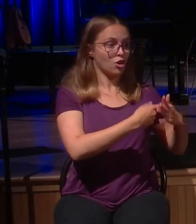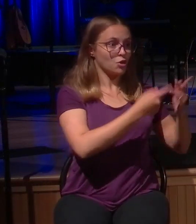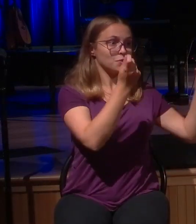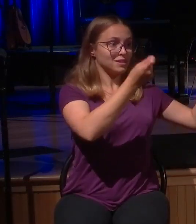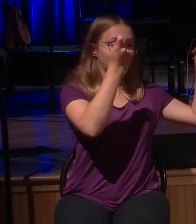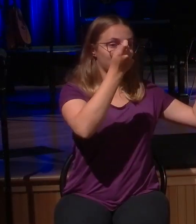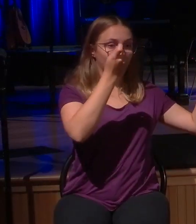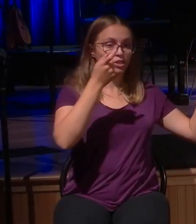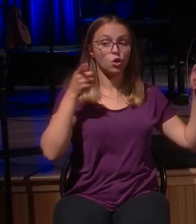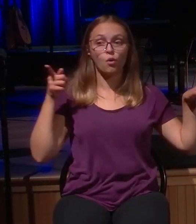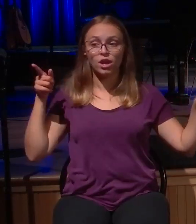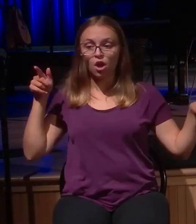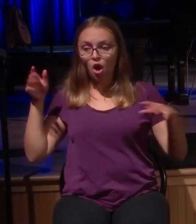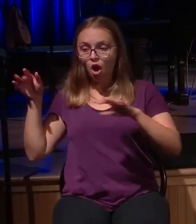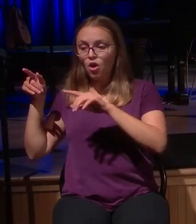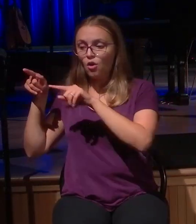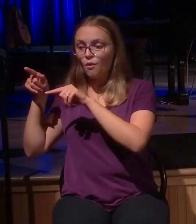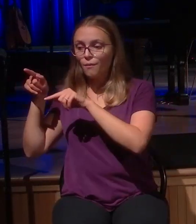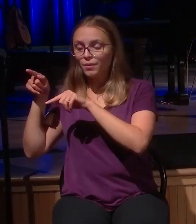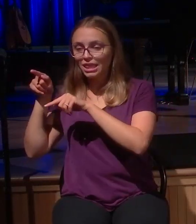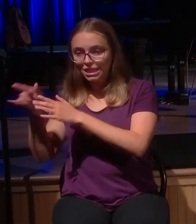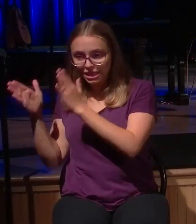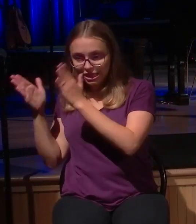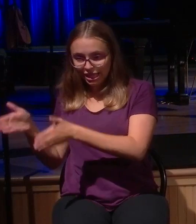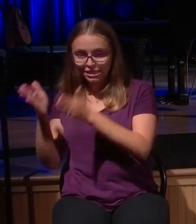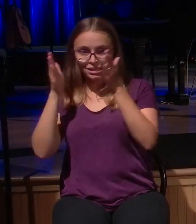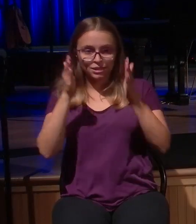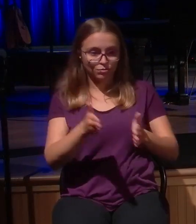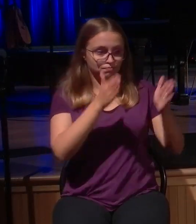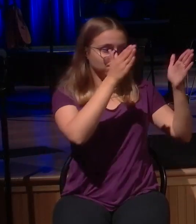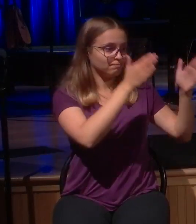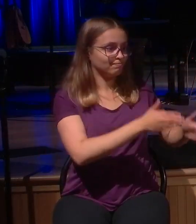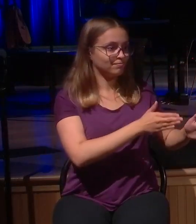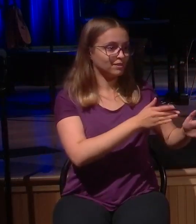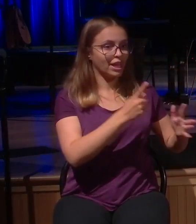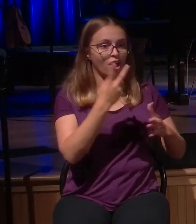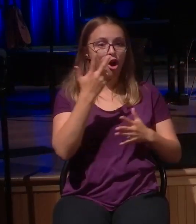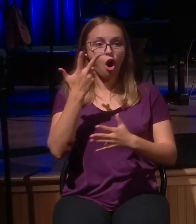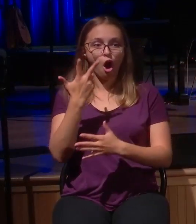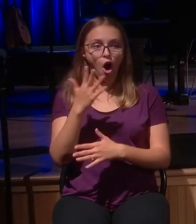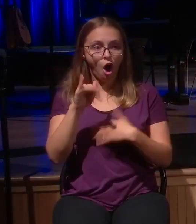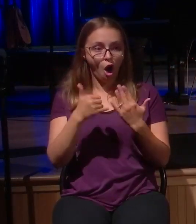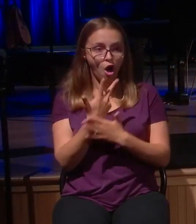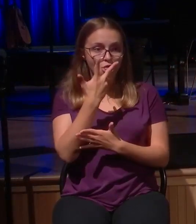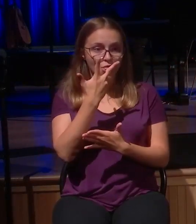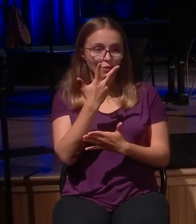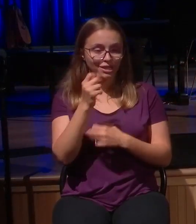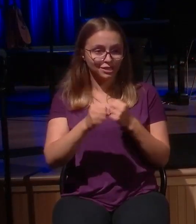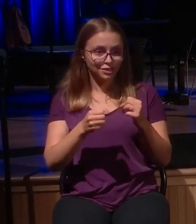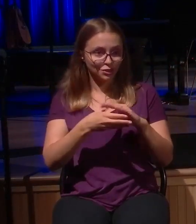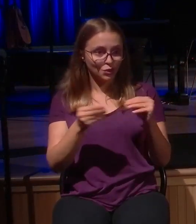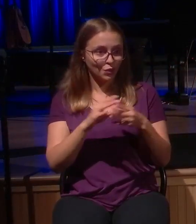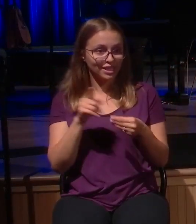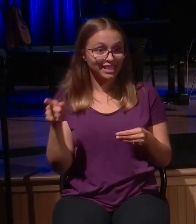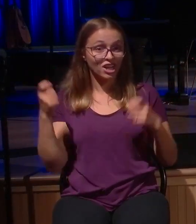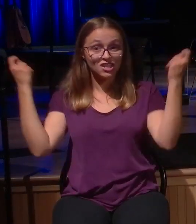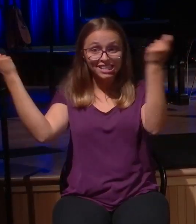a celebration in order in every single case. What we have is the reaction of heaven. And the reaction of heaven is great,